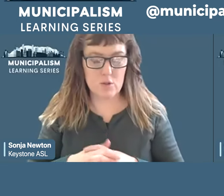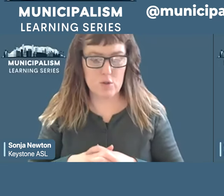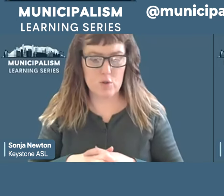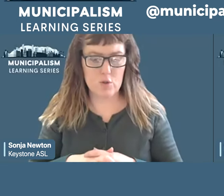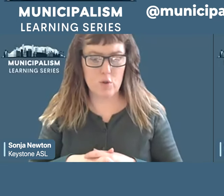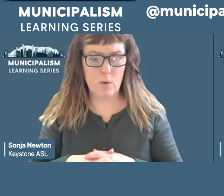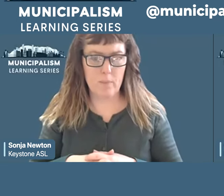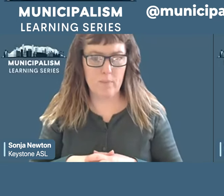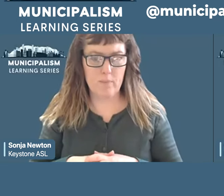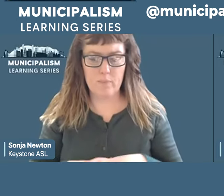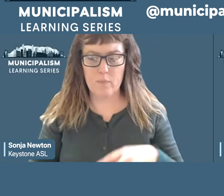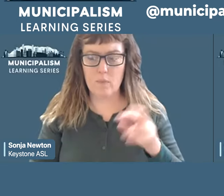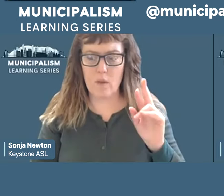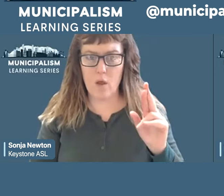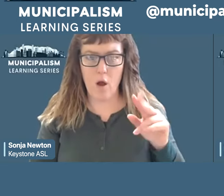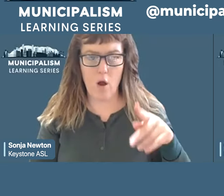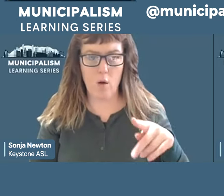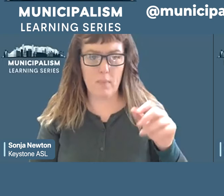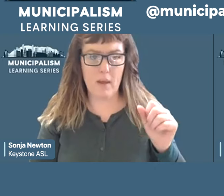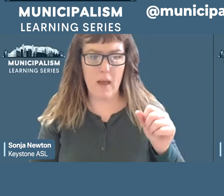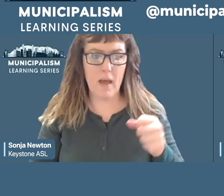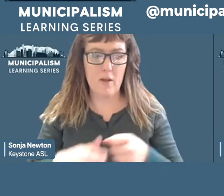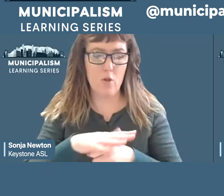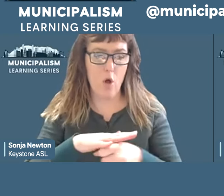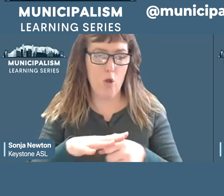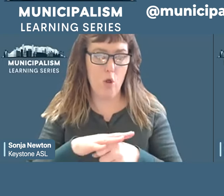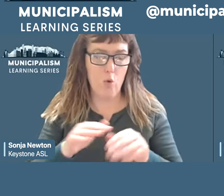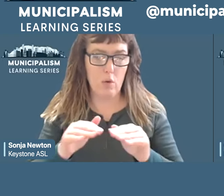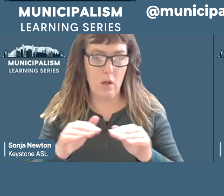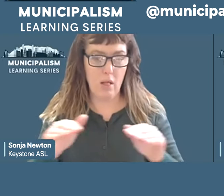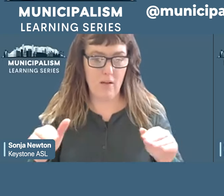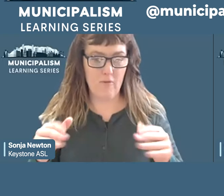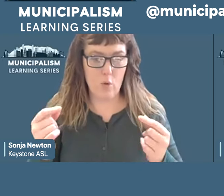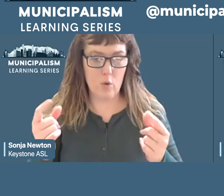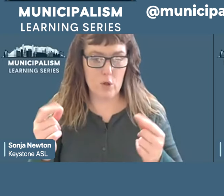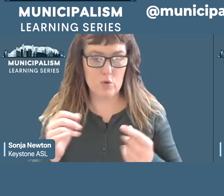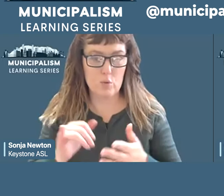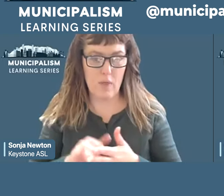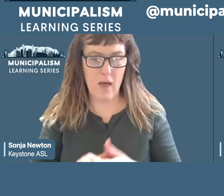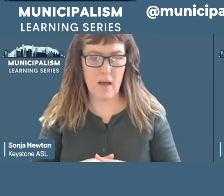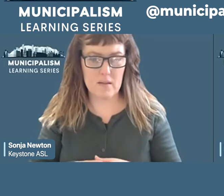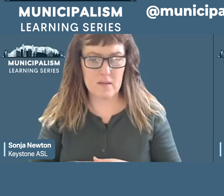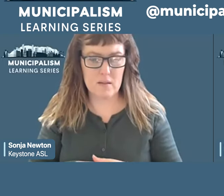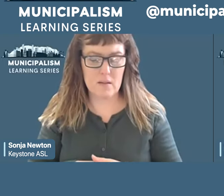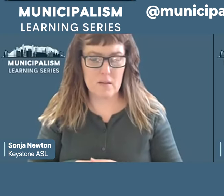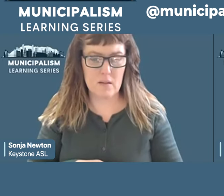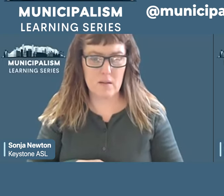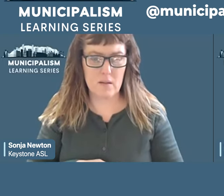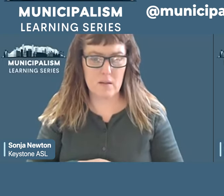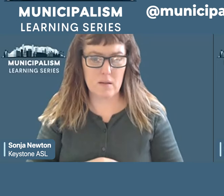the local level has been able to do that we and also in terms of the